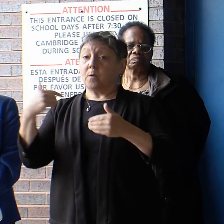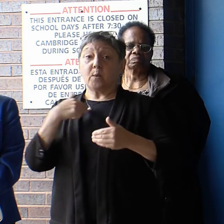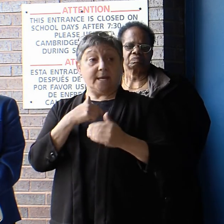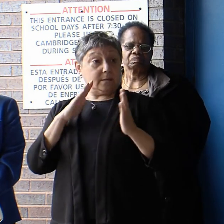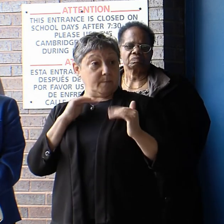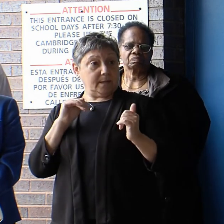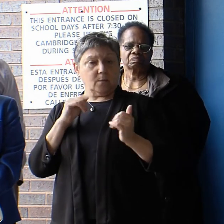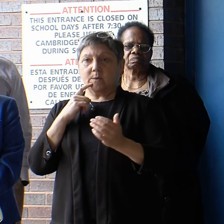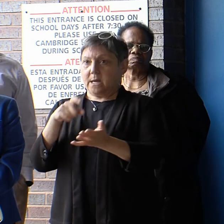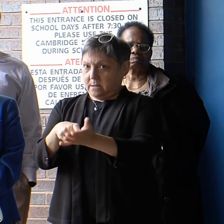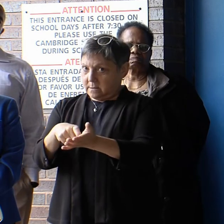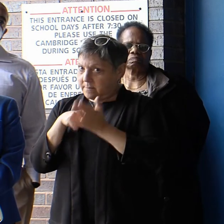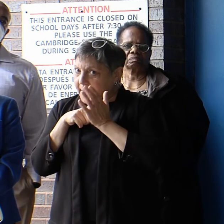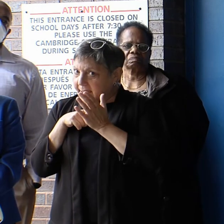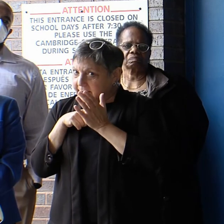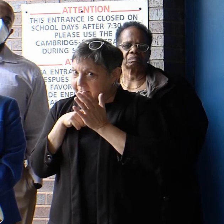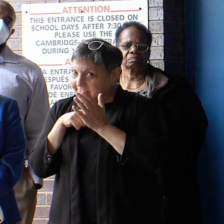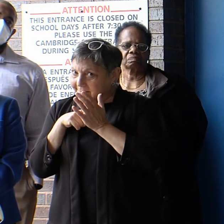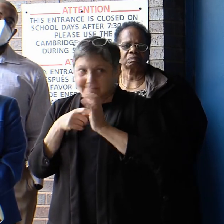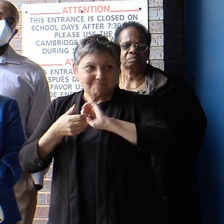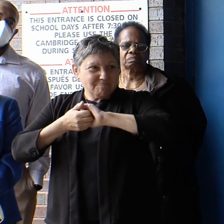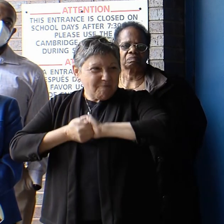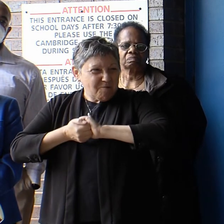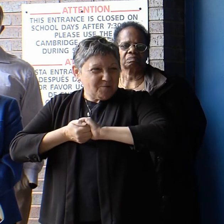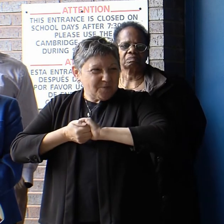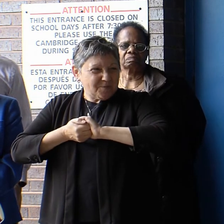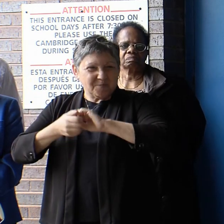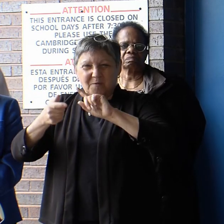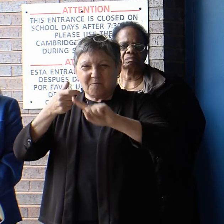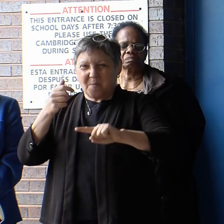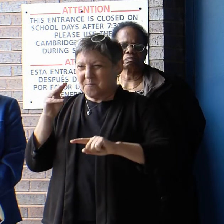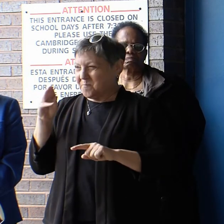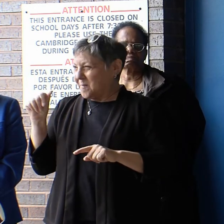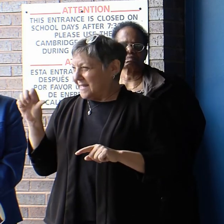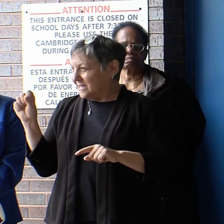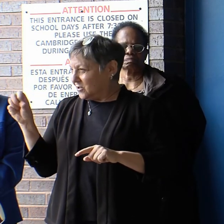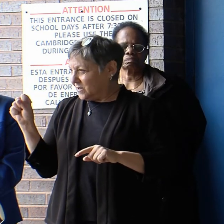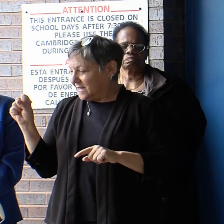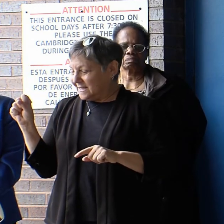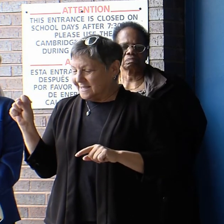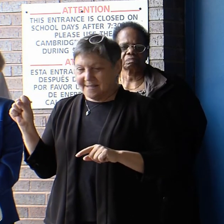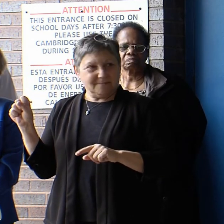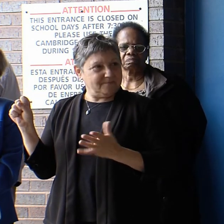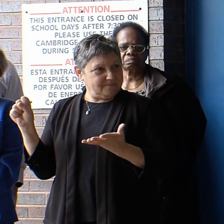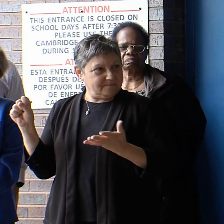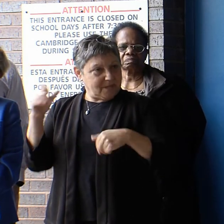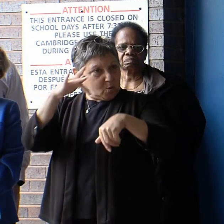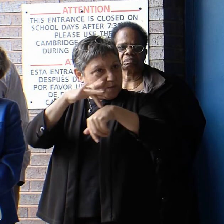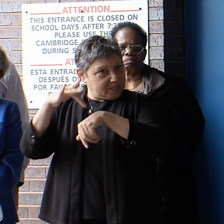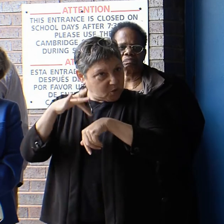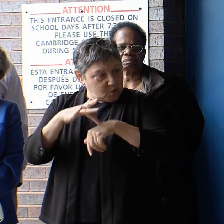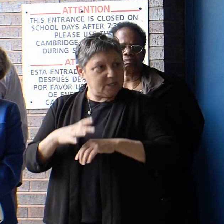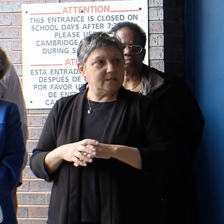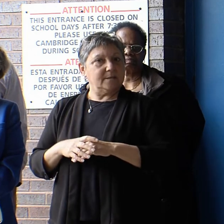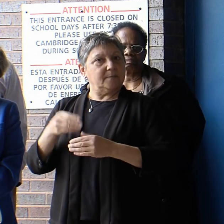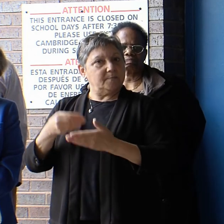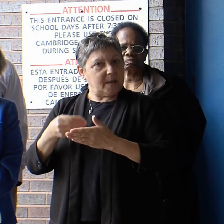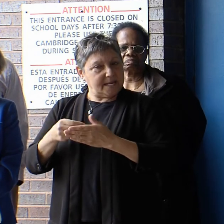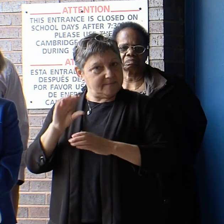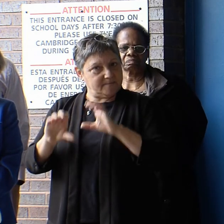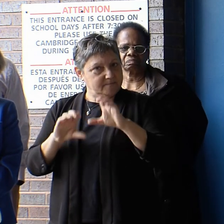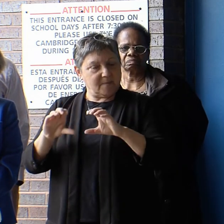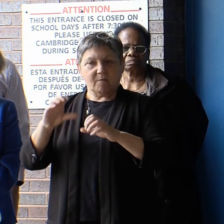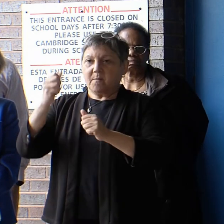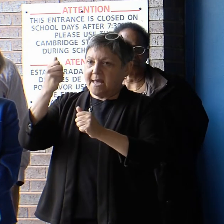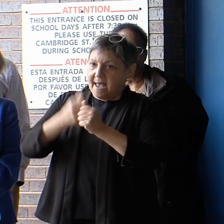partnership from the state on that. We need resources and investment and partnership from every single